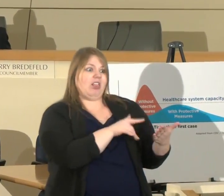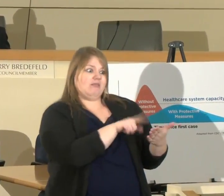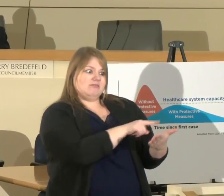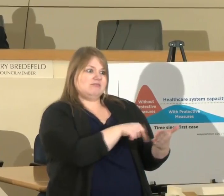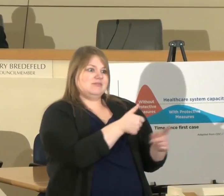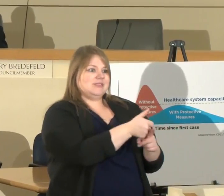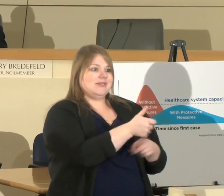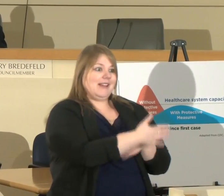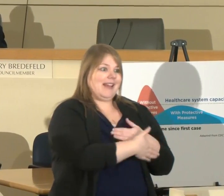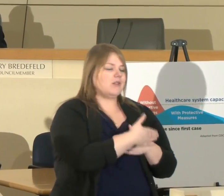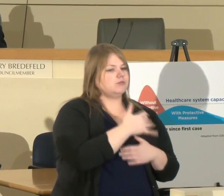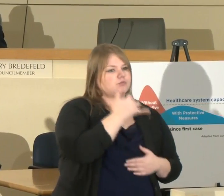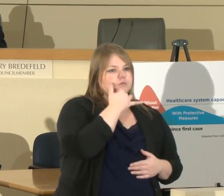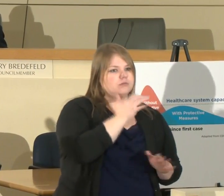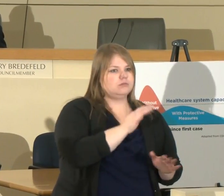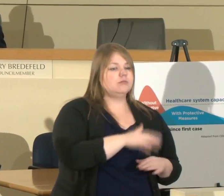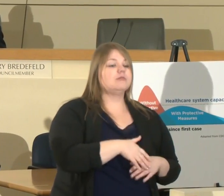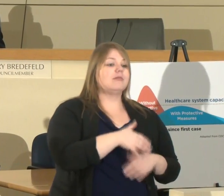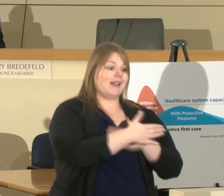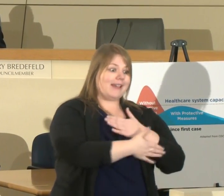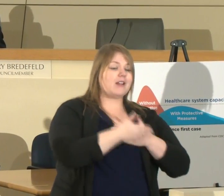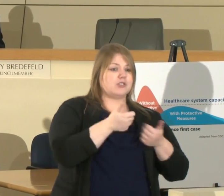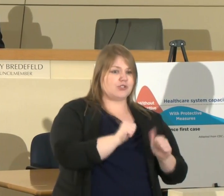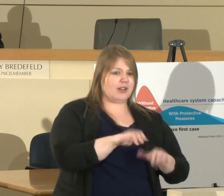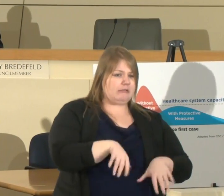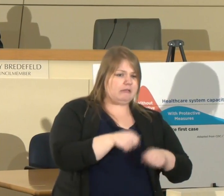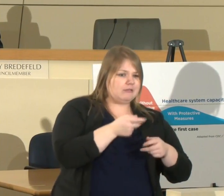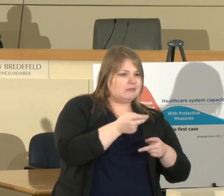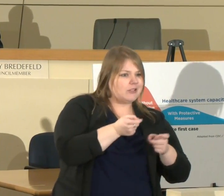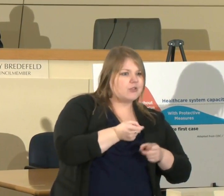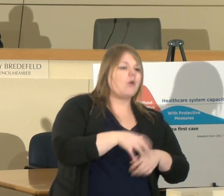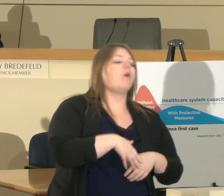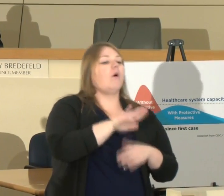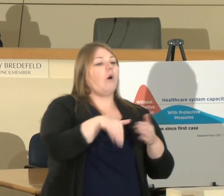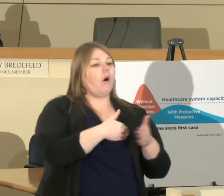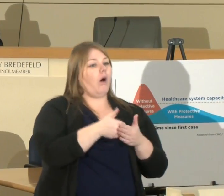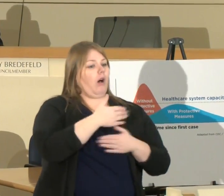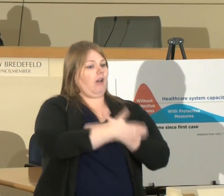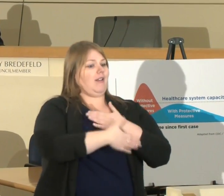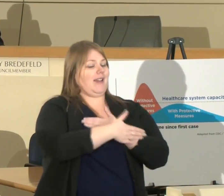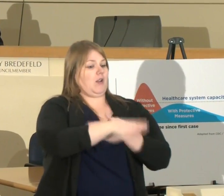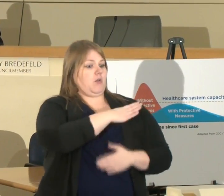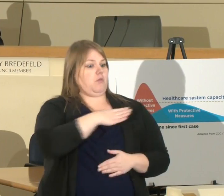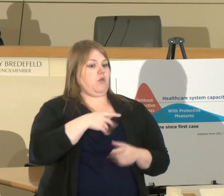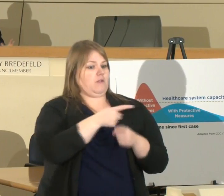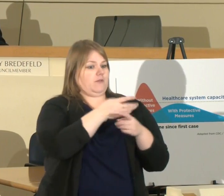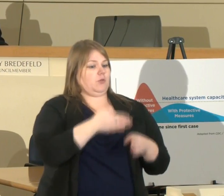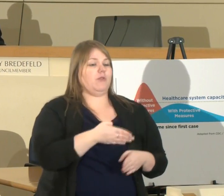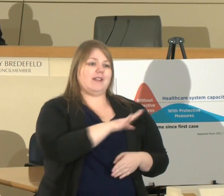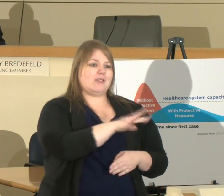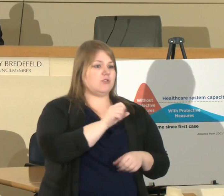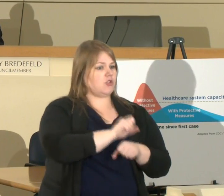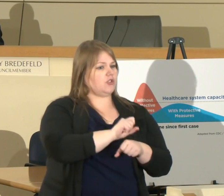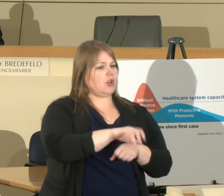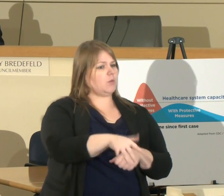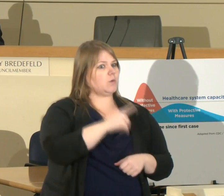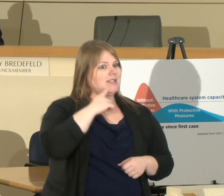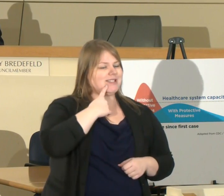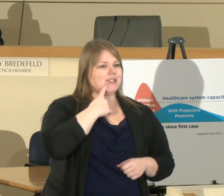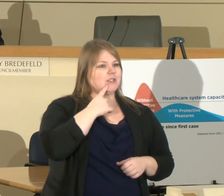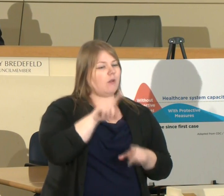approach they're trying to get a handle on it I know all five county board of supervisors they take their jobs very seriously as does the CEO